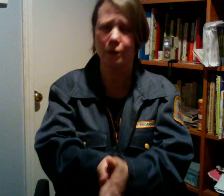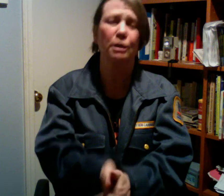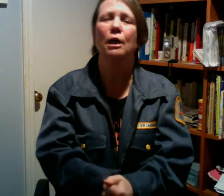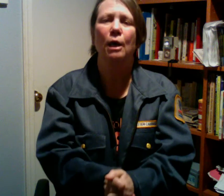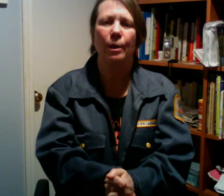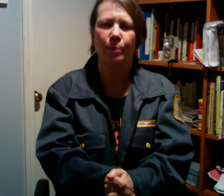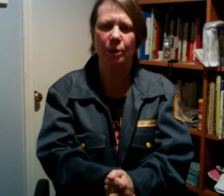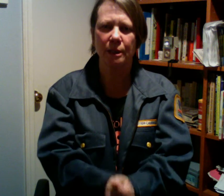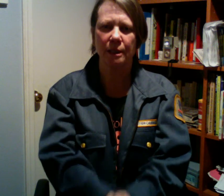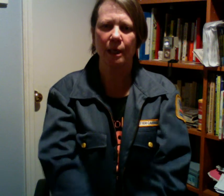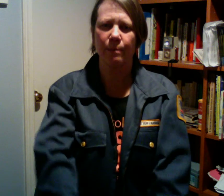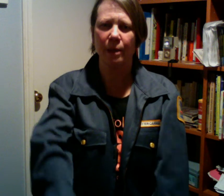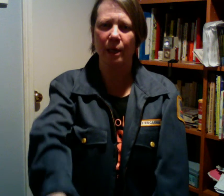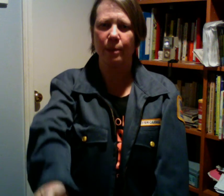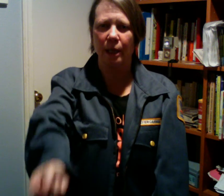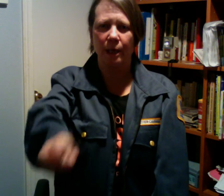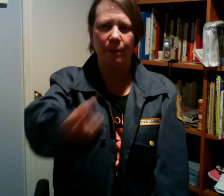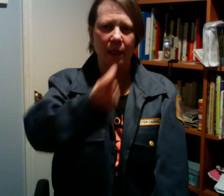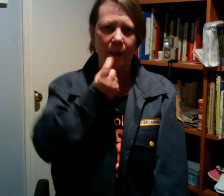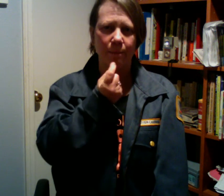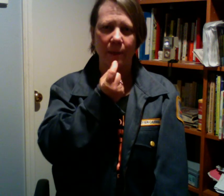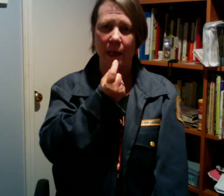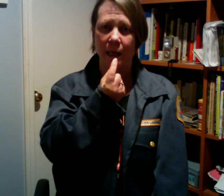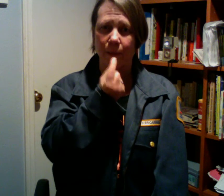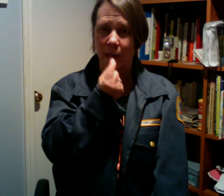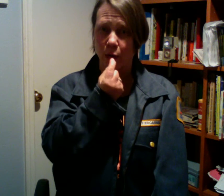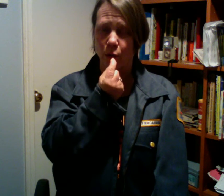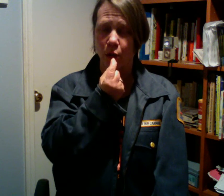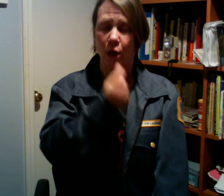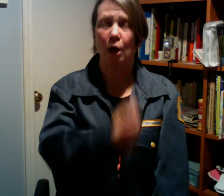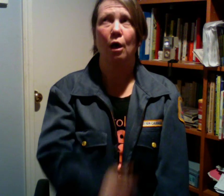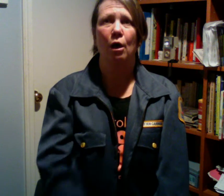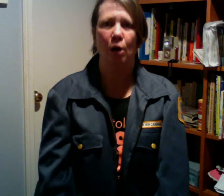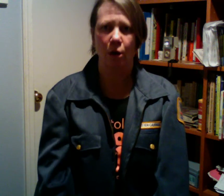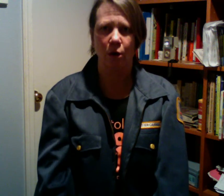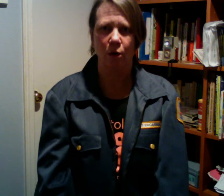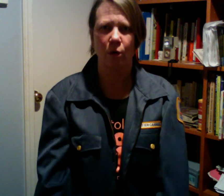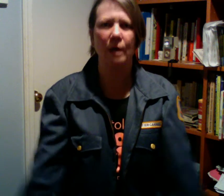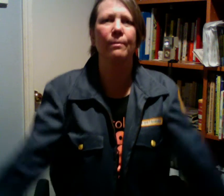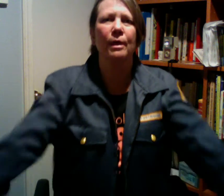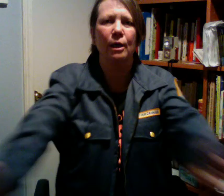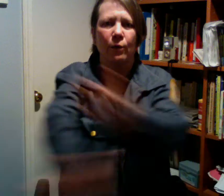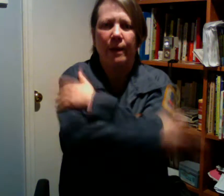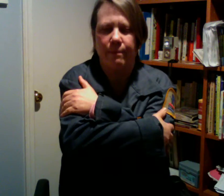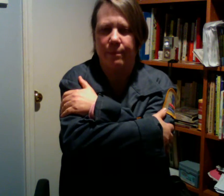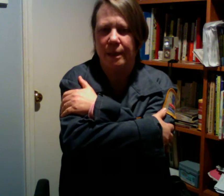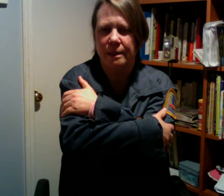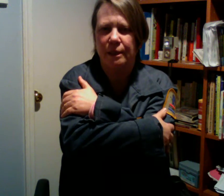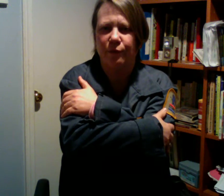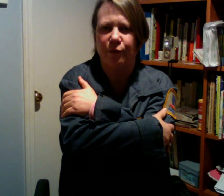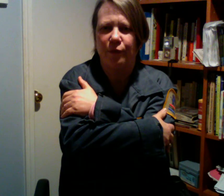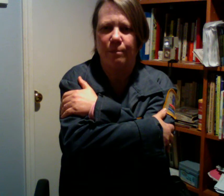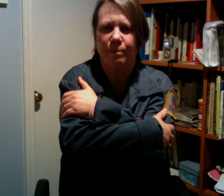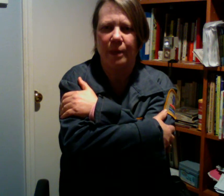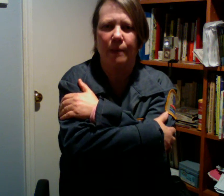Put some bubble gum in my mouth. Oh, I'm gonna wrap myself in paper.